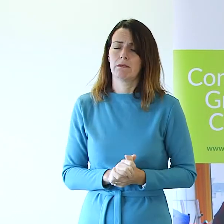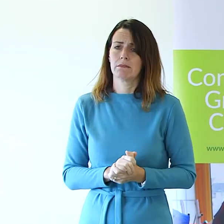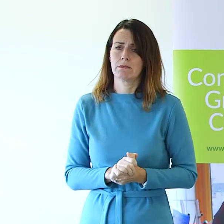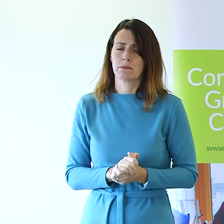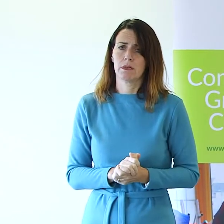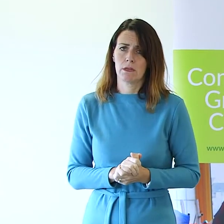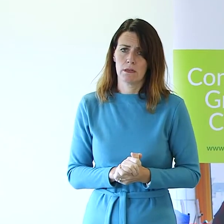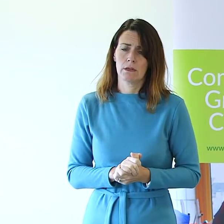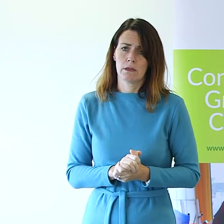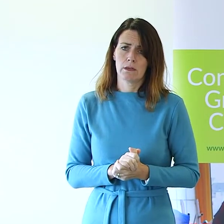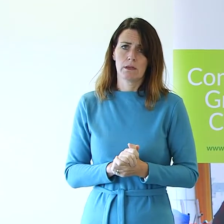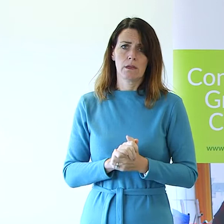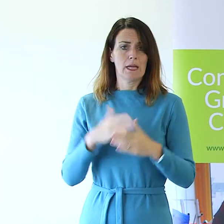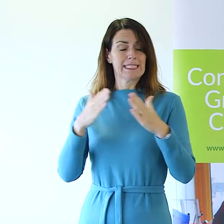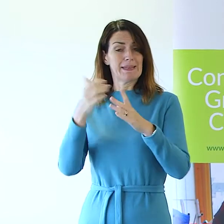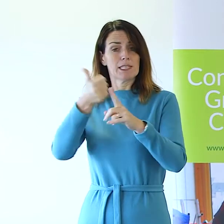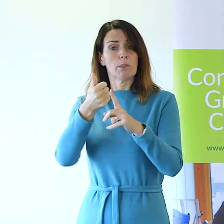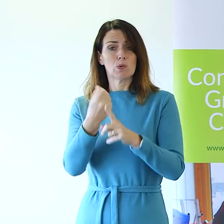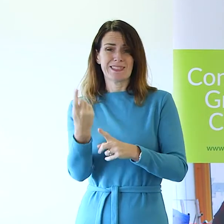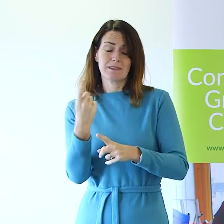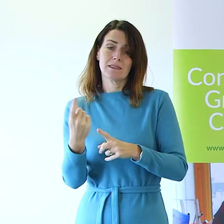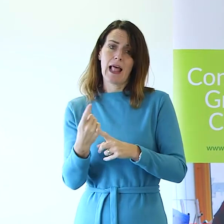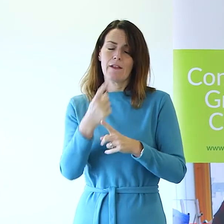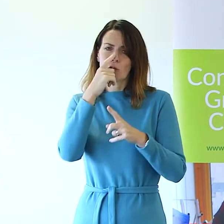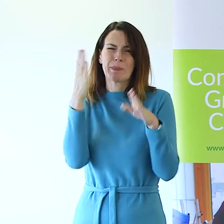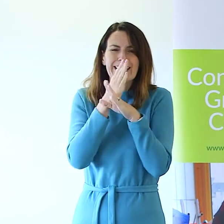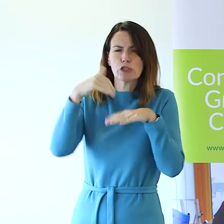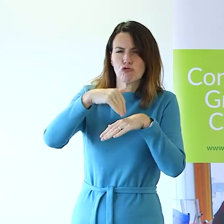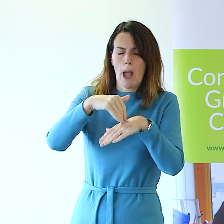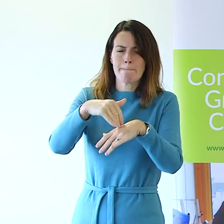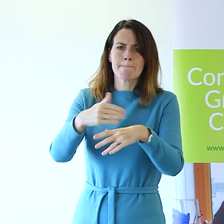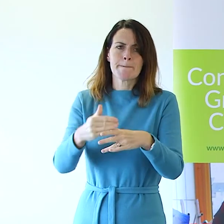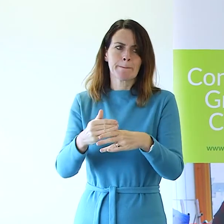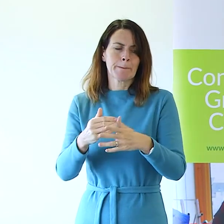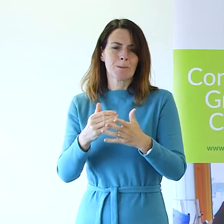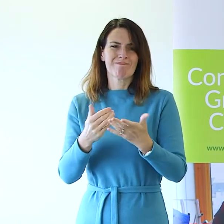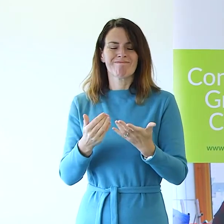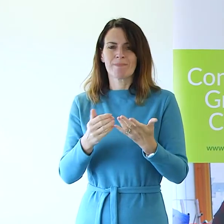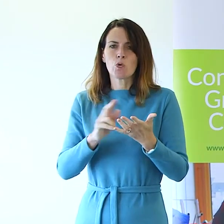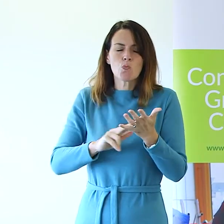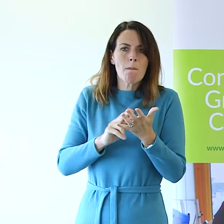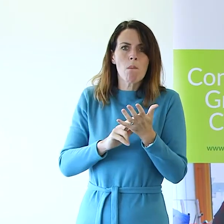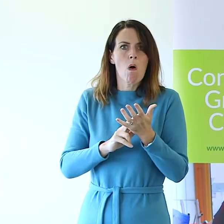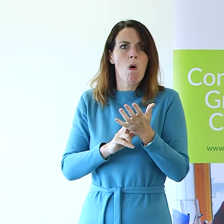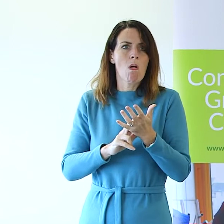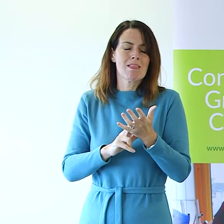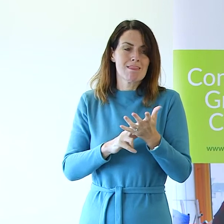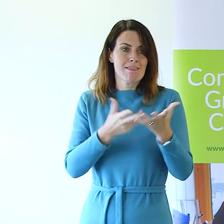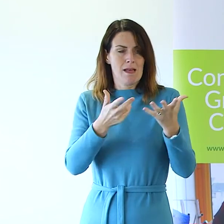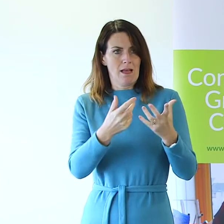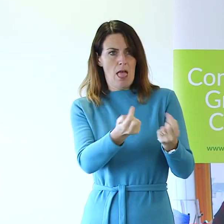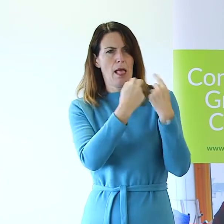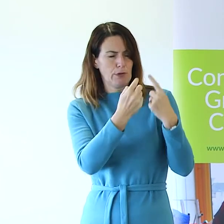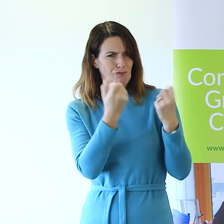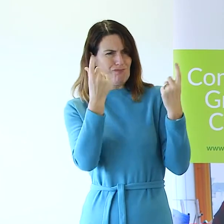As noted earlier, domestic abuse is likely to be a hidden crime and it often takes victims a long time to accept the abuse which